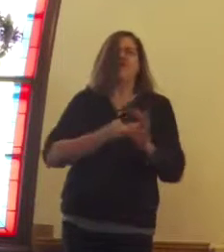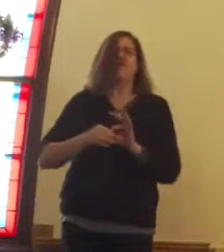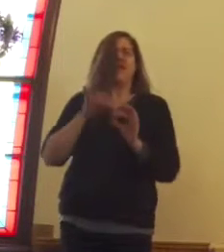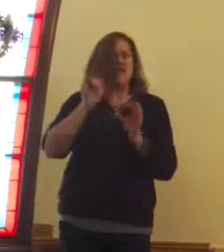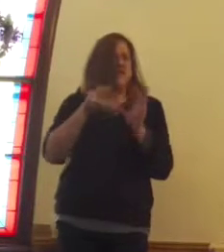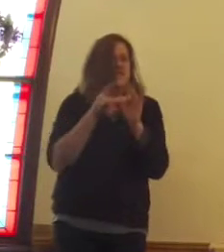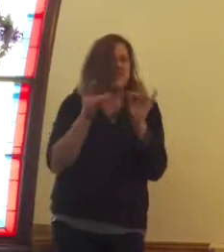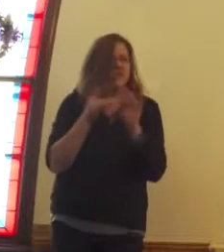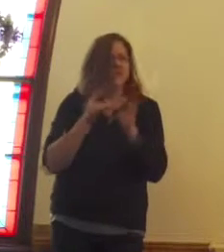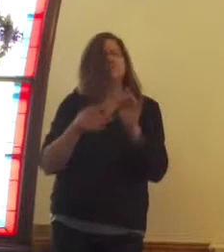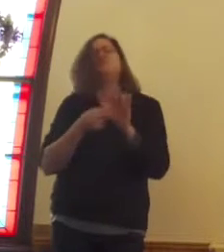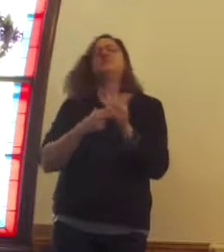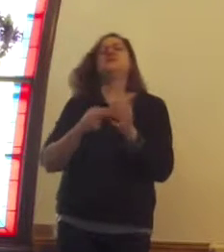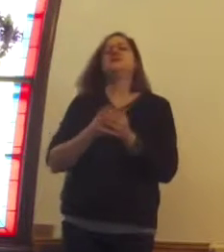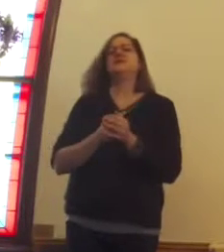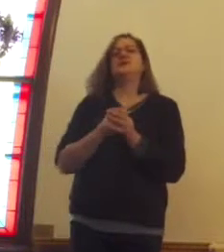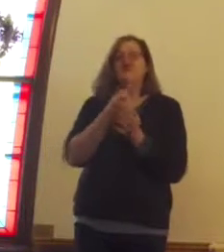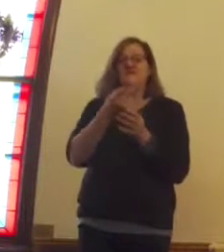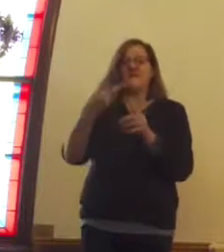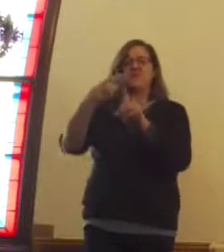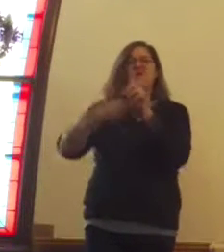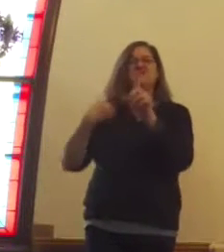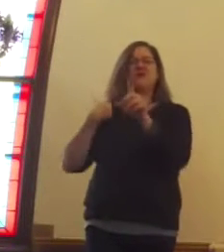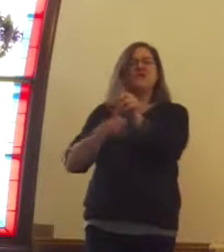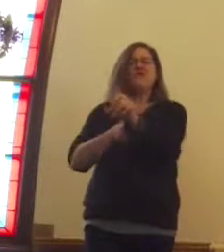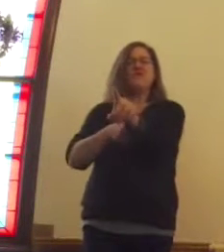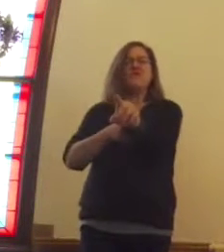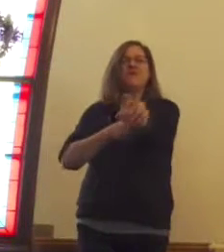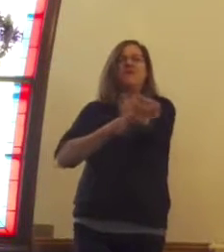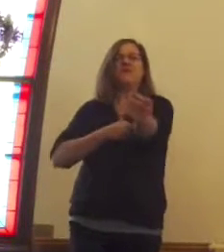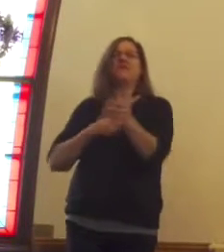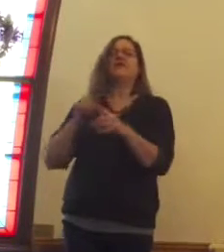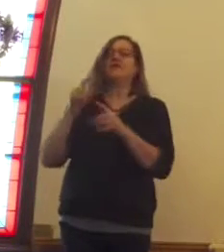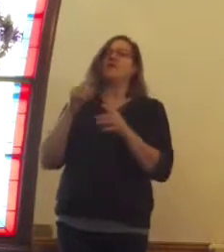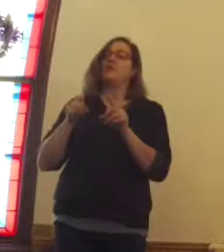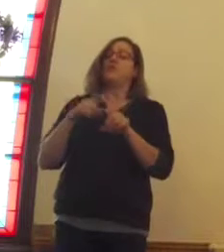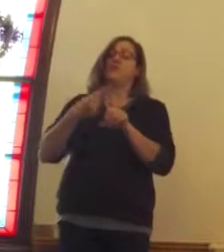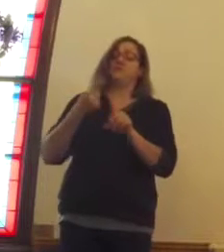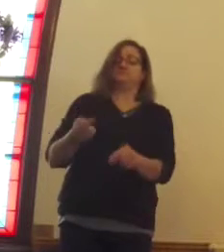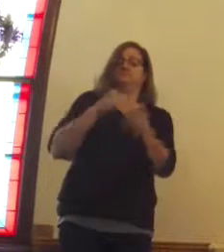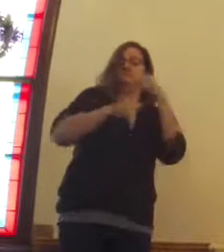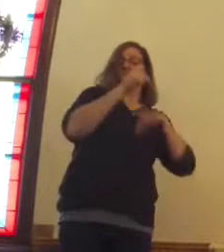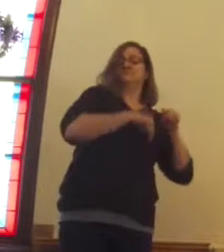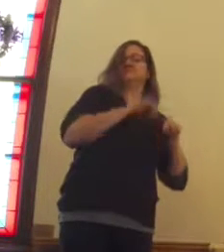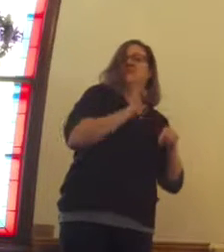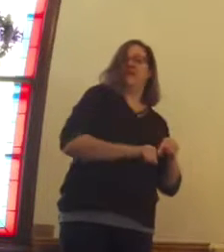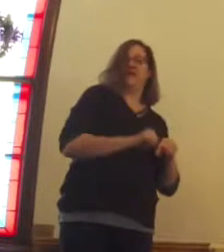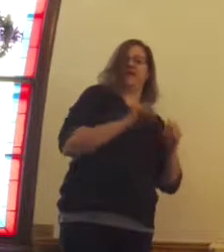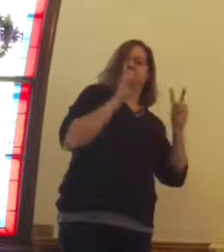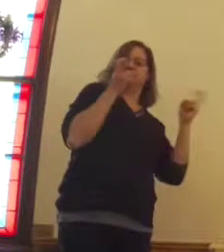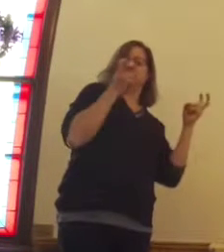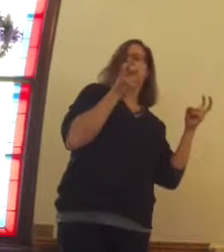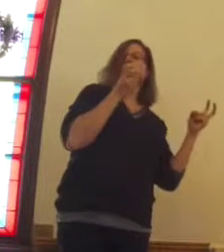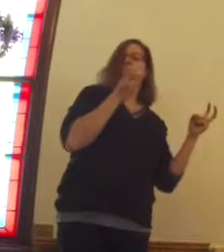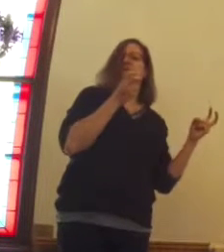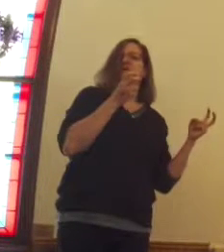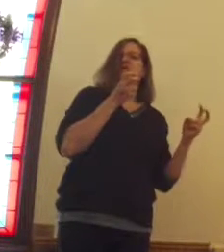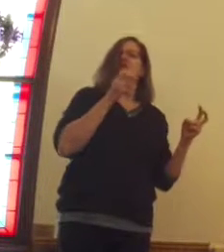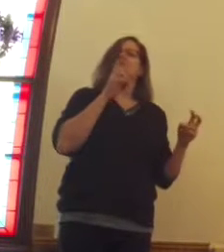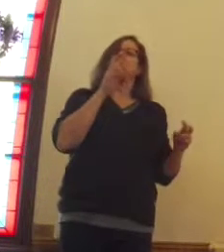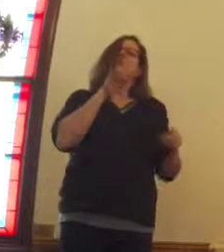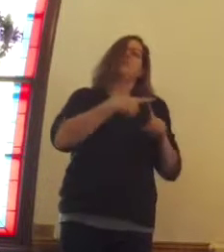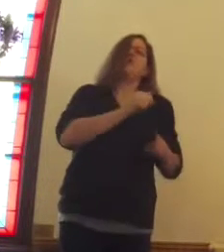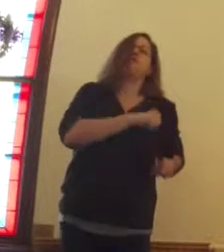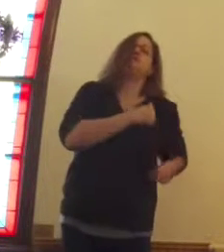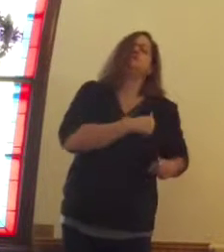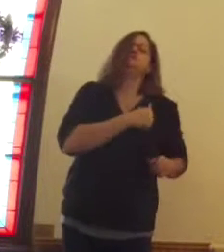phrase, that phrase was used a few months ago when we were going through the Beatitudes and all